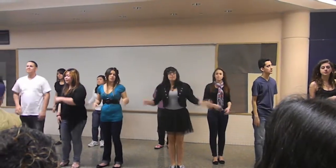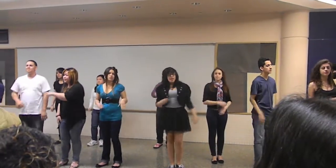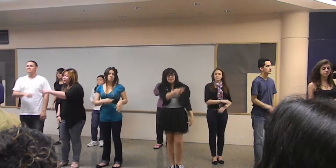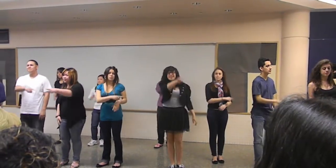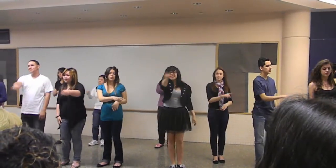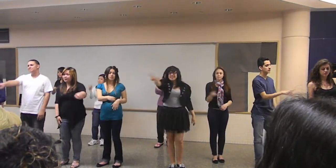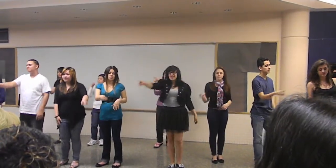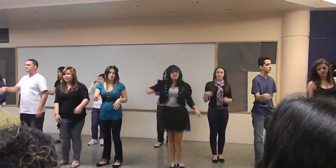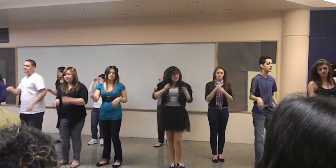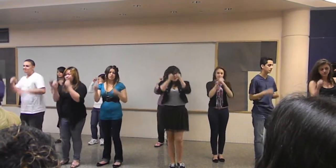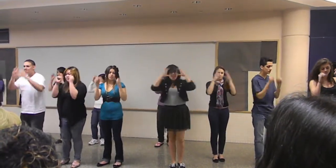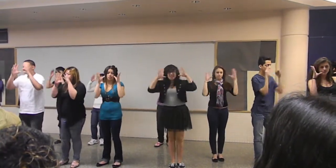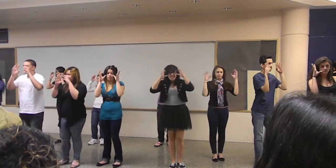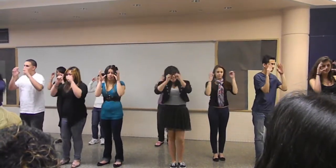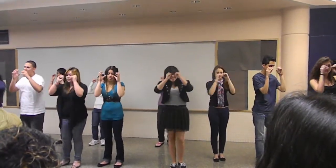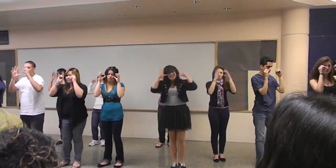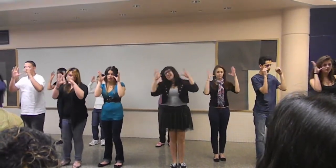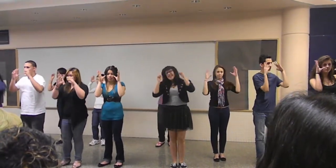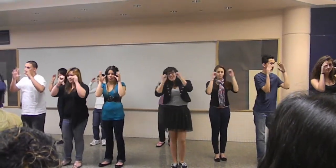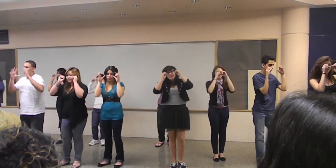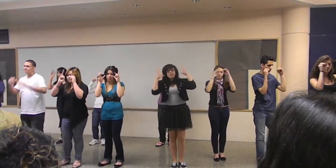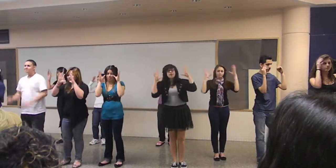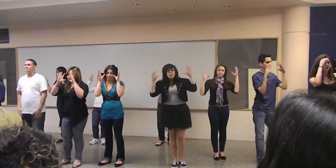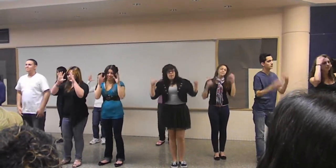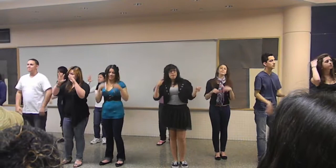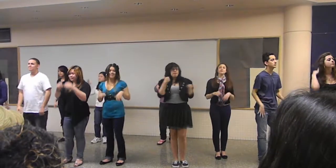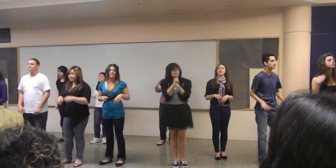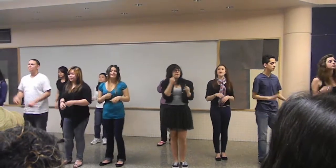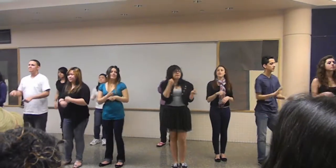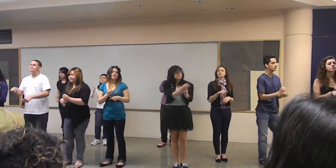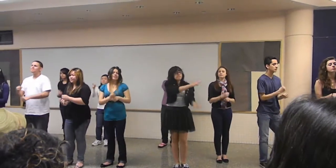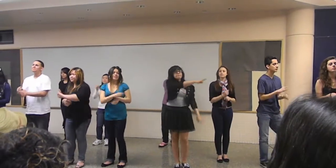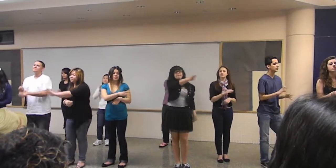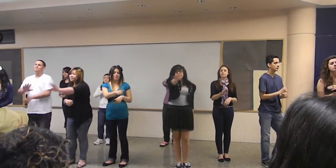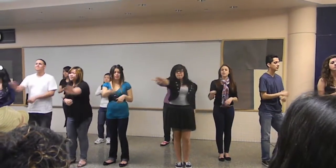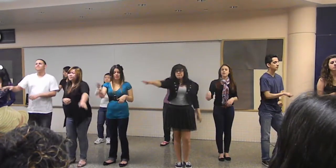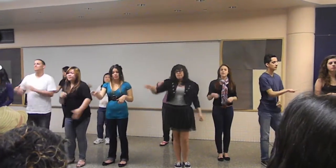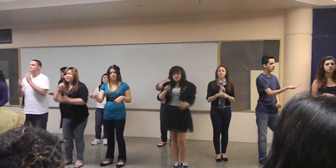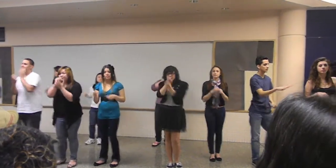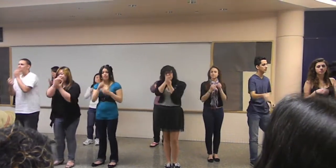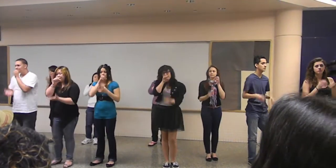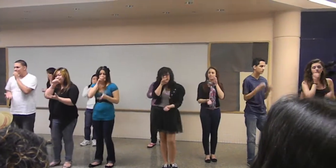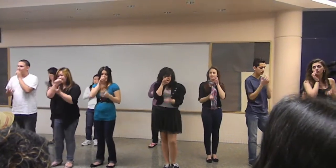Make him go, ah, ah, ah, ah You're gonna leave him on the night